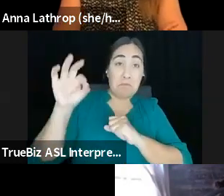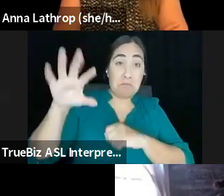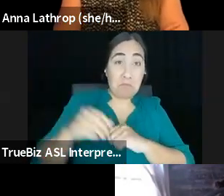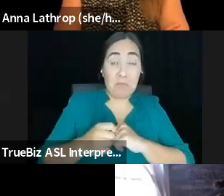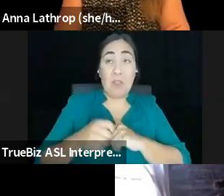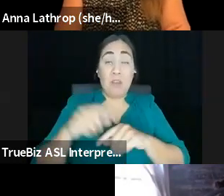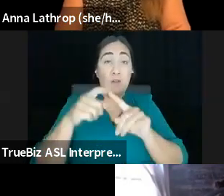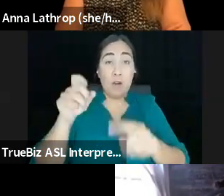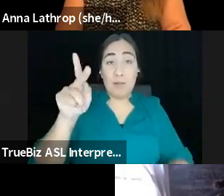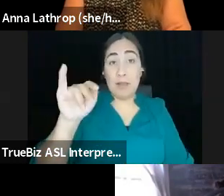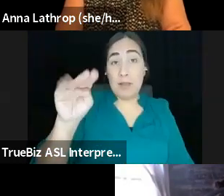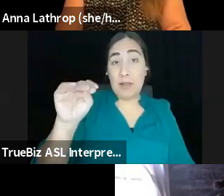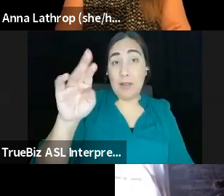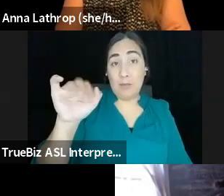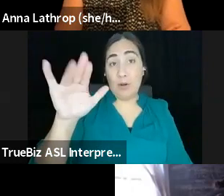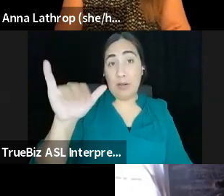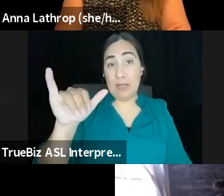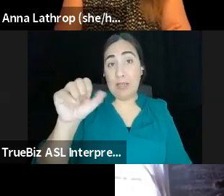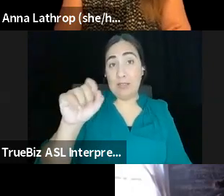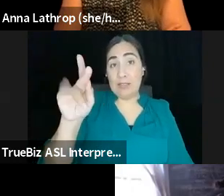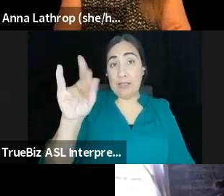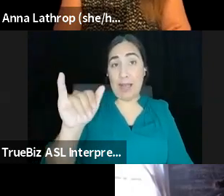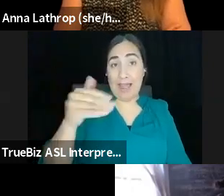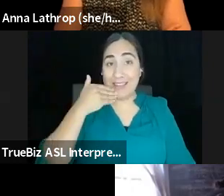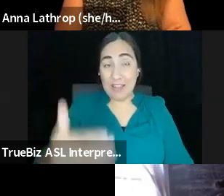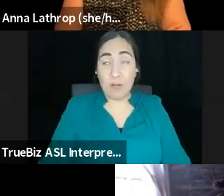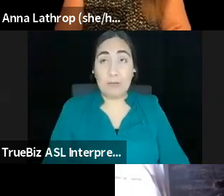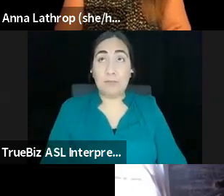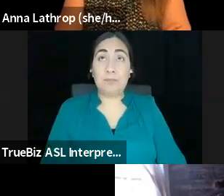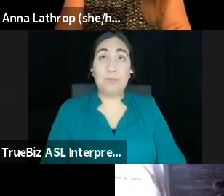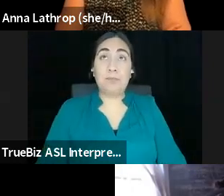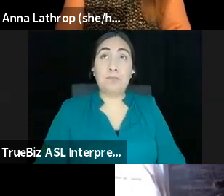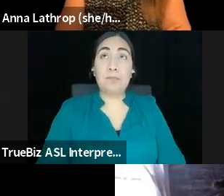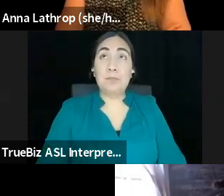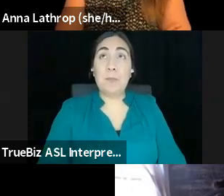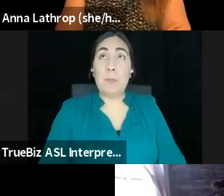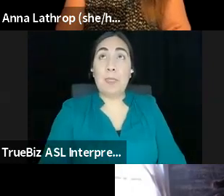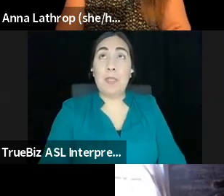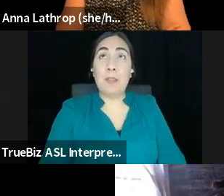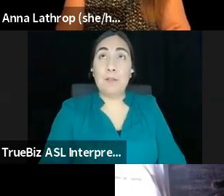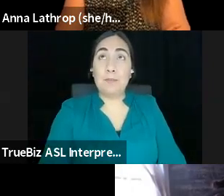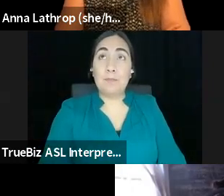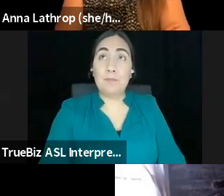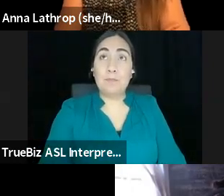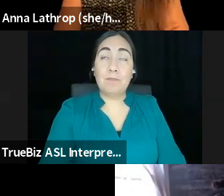Skye. Thank you, Kimberly. Um, and they ask, do you distinguish between regenerative and resurgence?